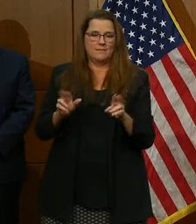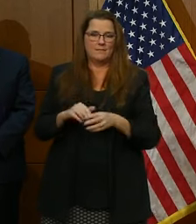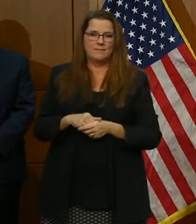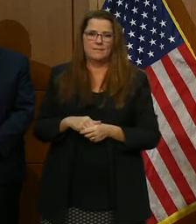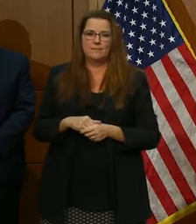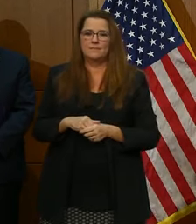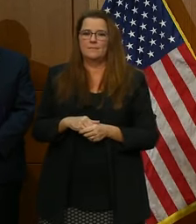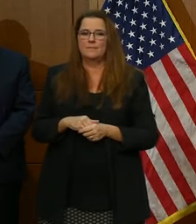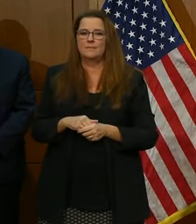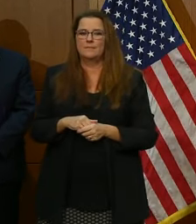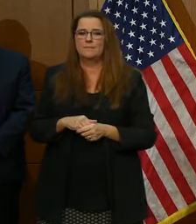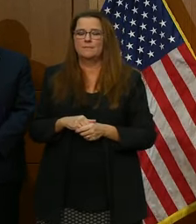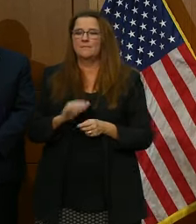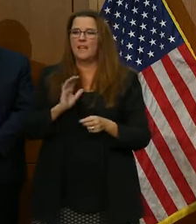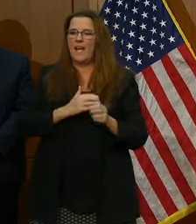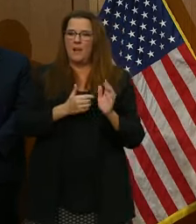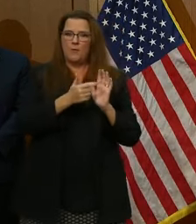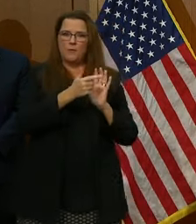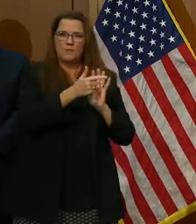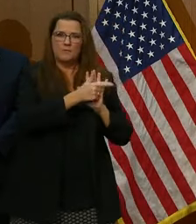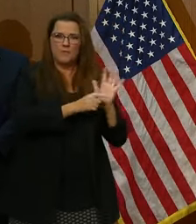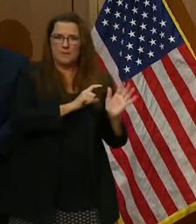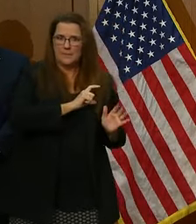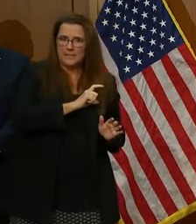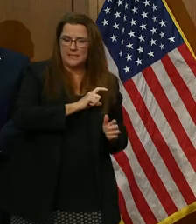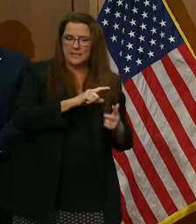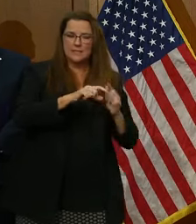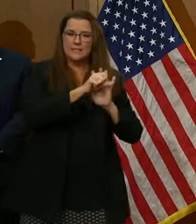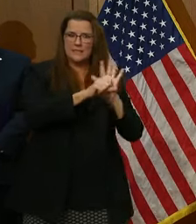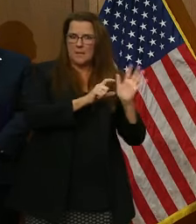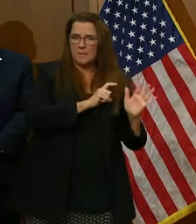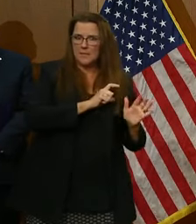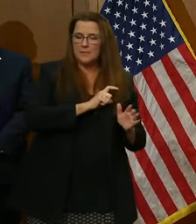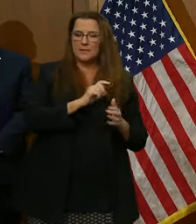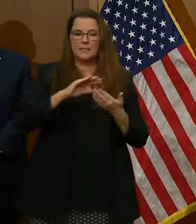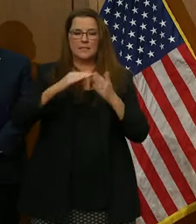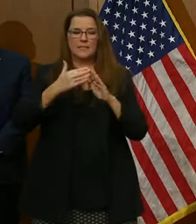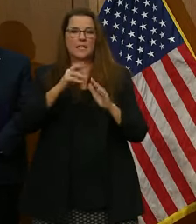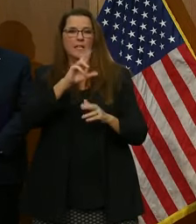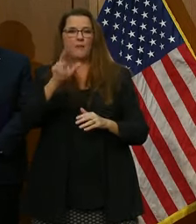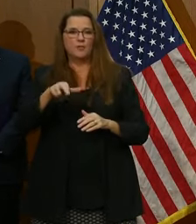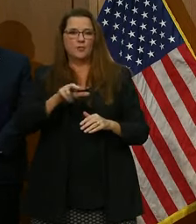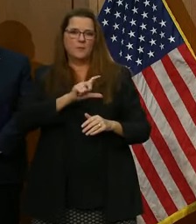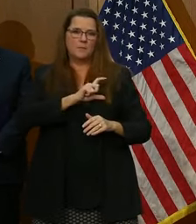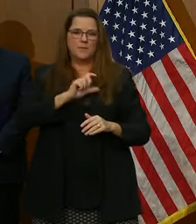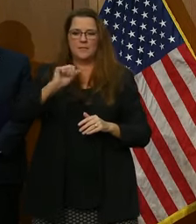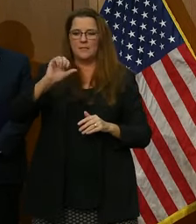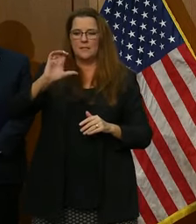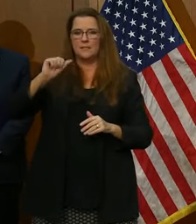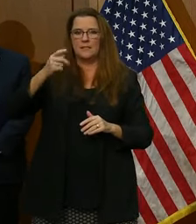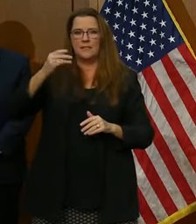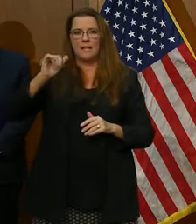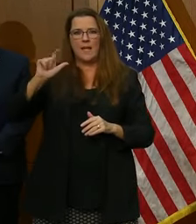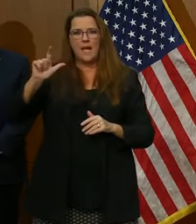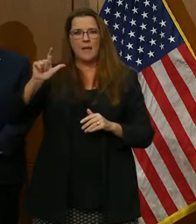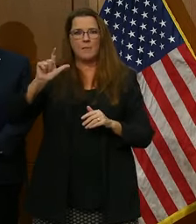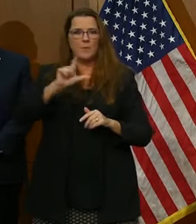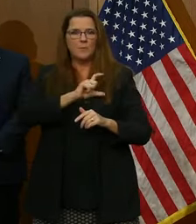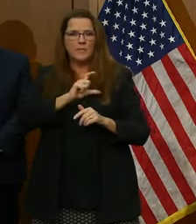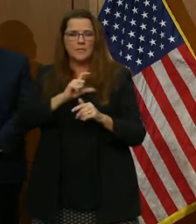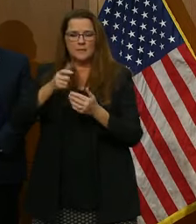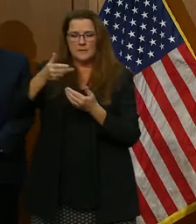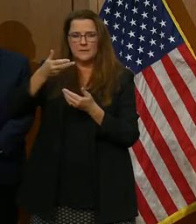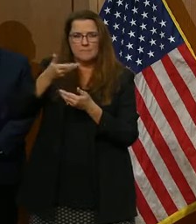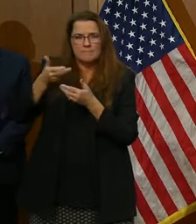Our law enforcement agencies, the state police, the city of Richmond police, our capital police, all are working in close